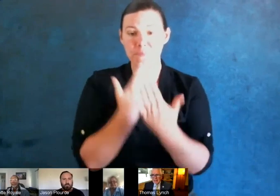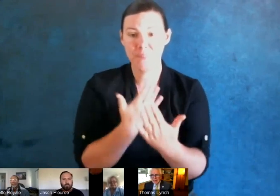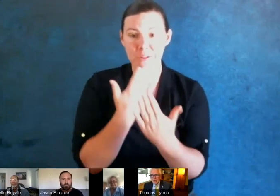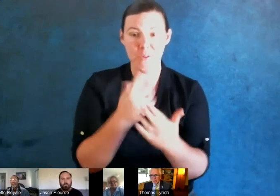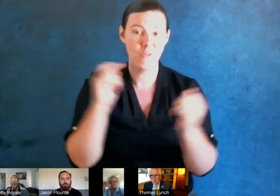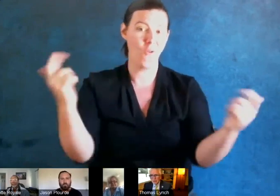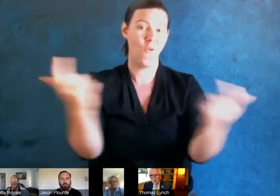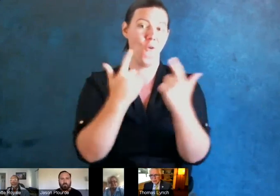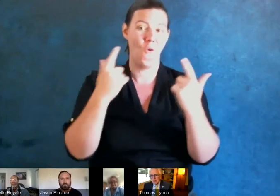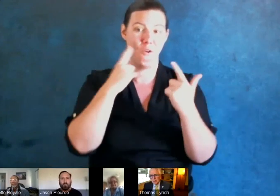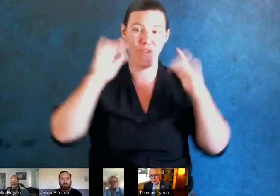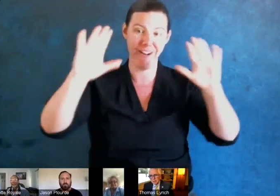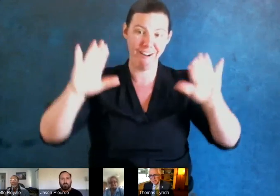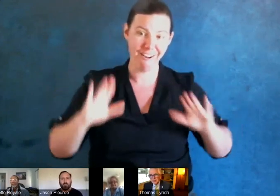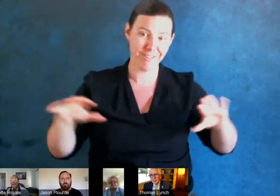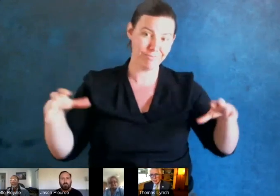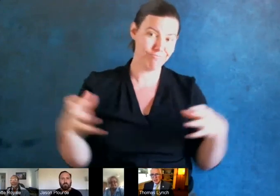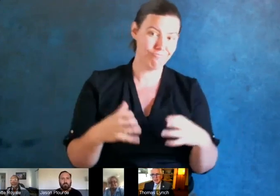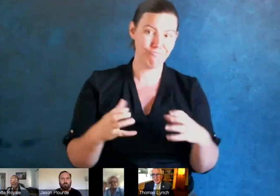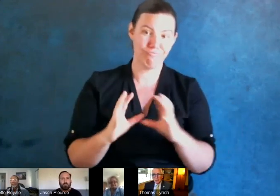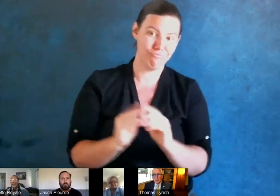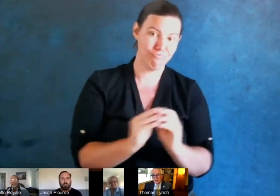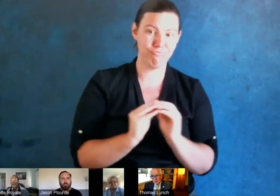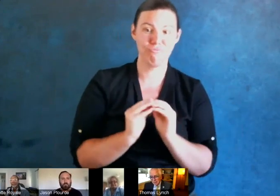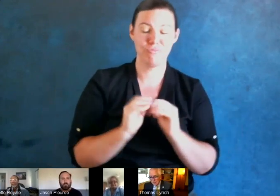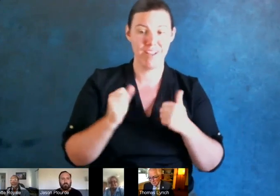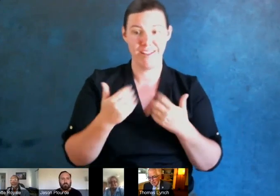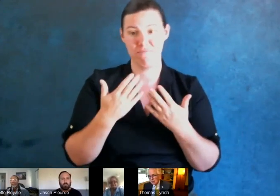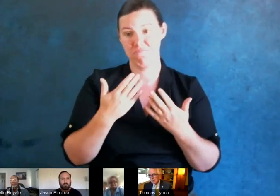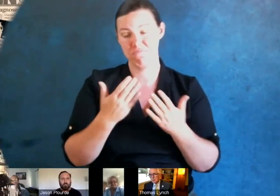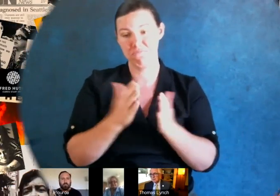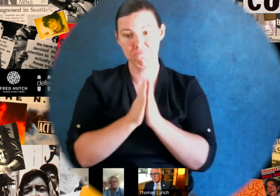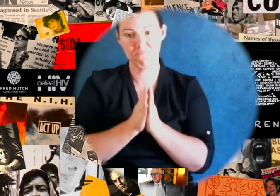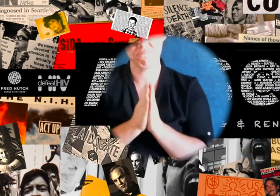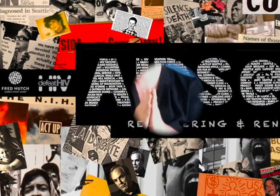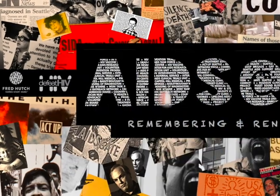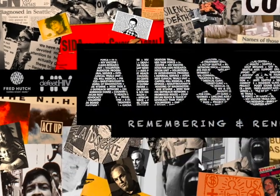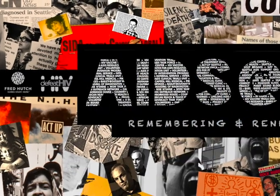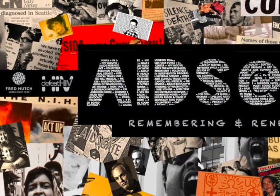and wish you peace in the rest of the day. Thank you.